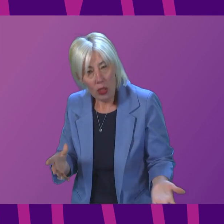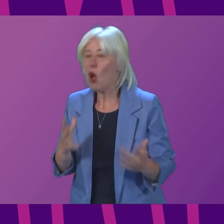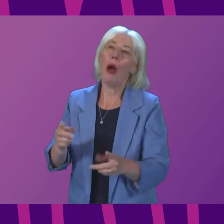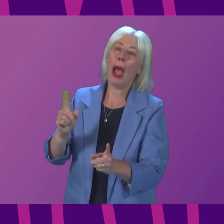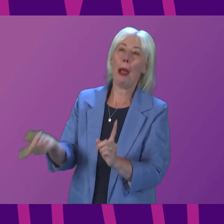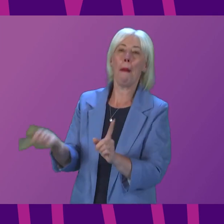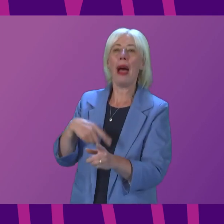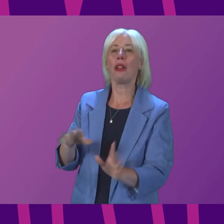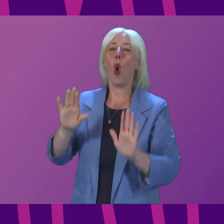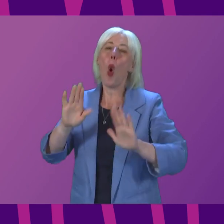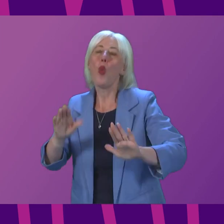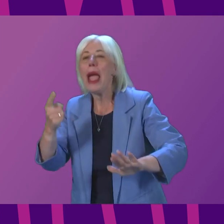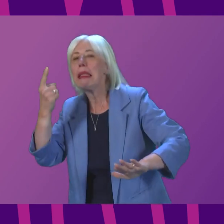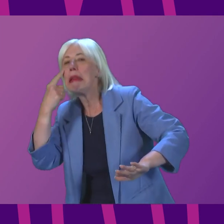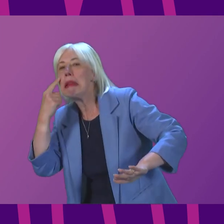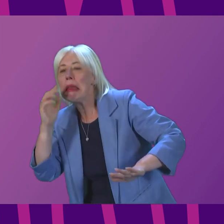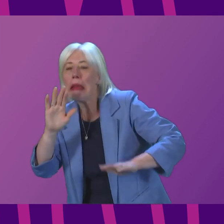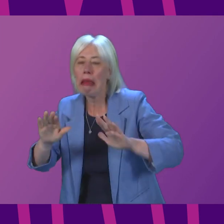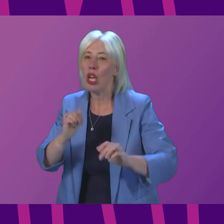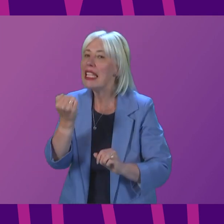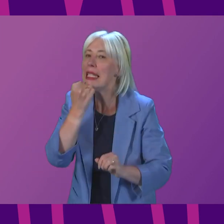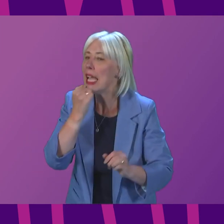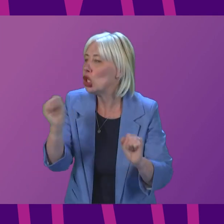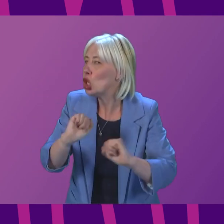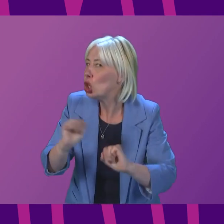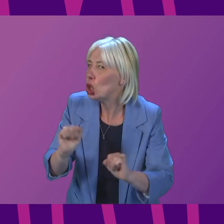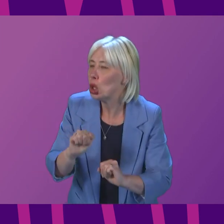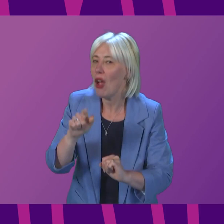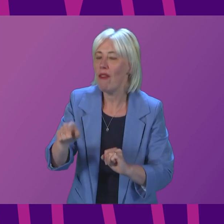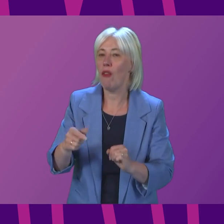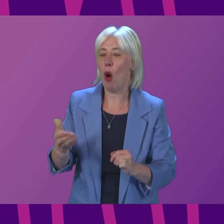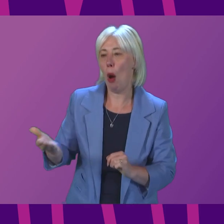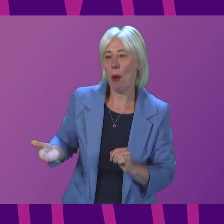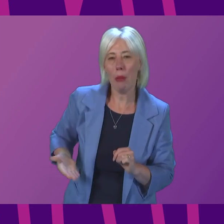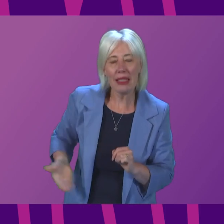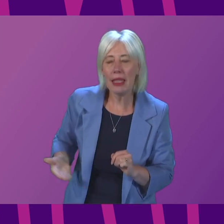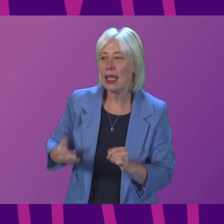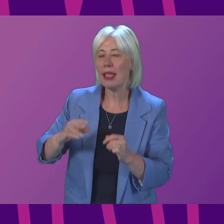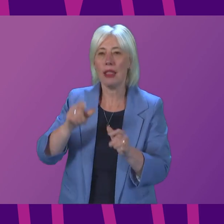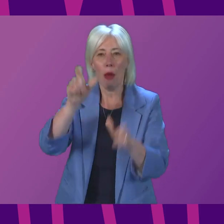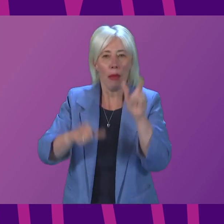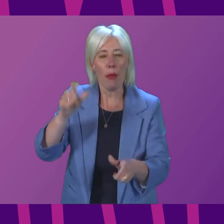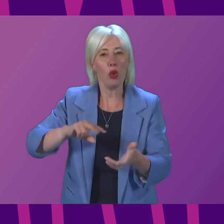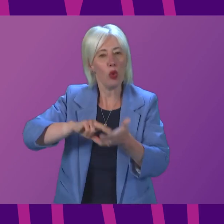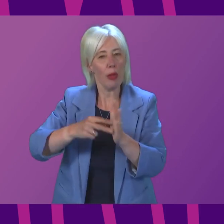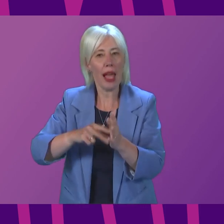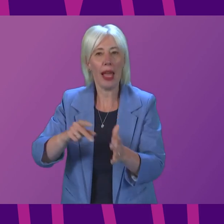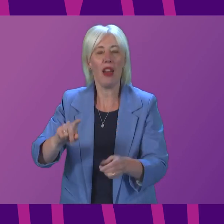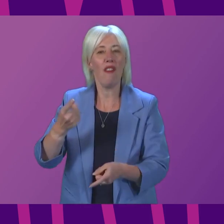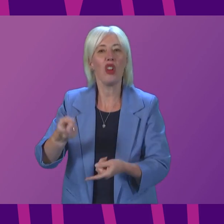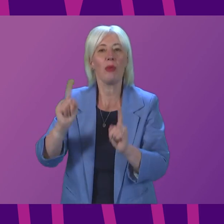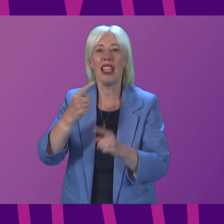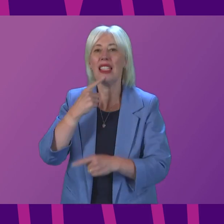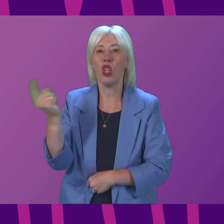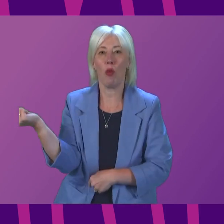to this wait and see approach again with no firm date to allow businesses and the public to plan ahead? The First Minister said she will report to